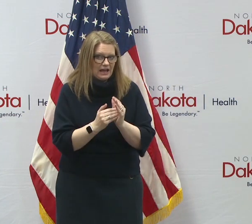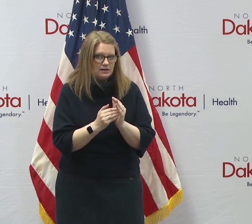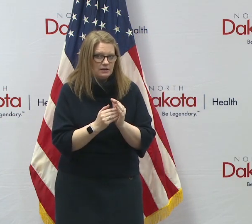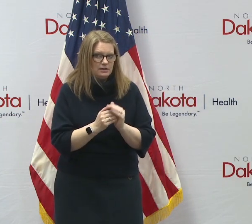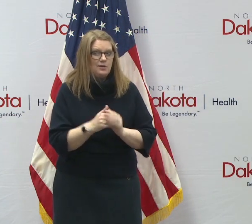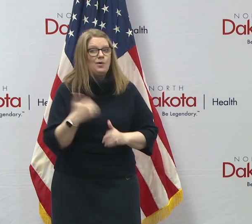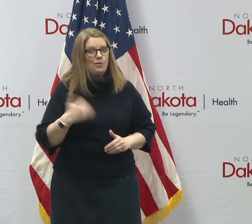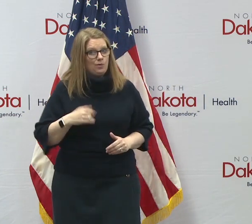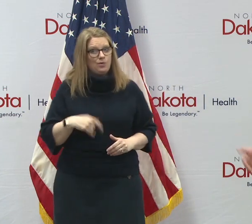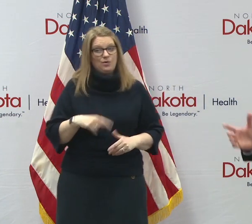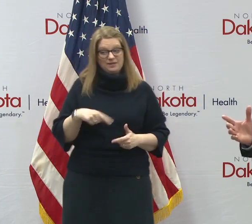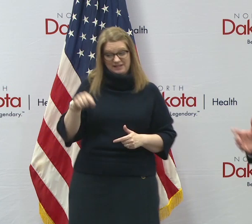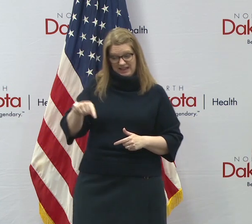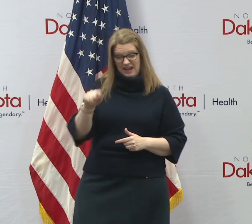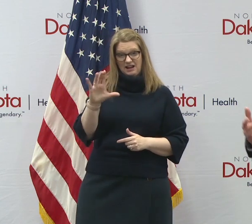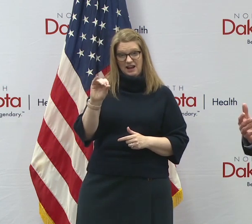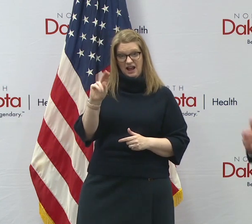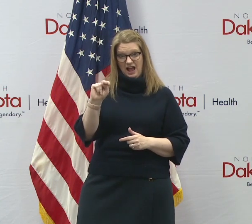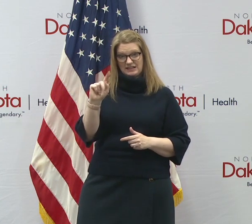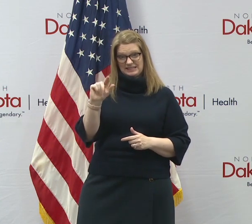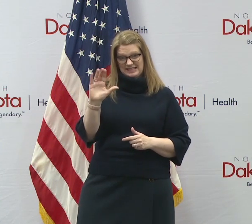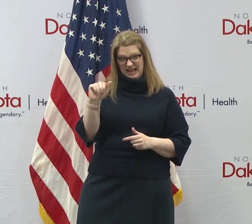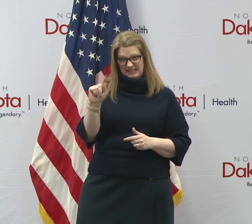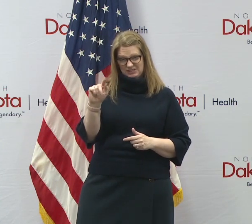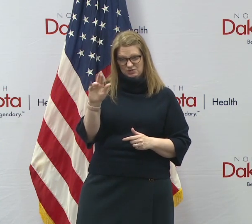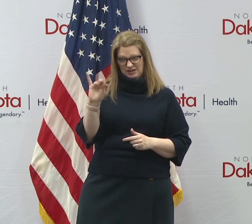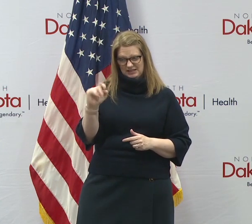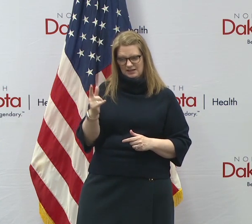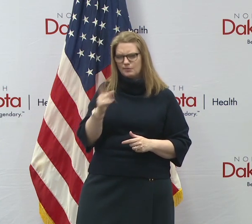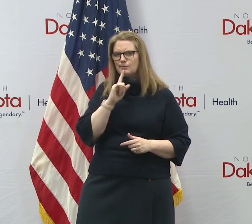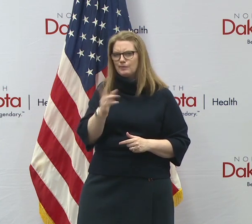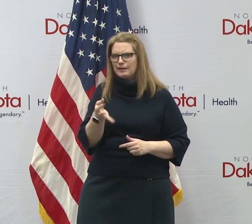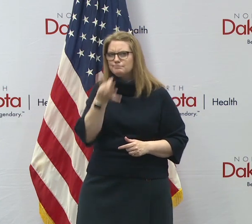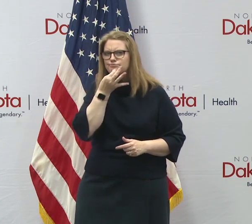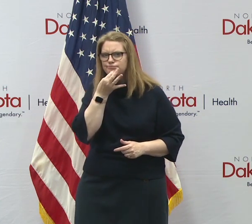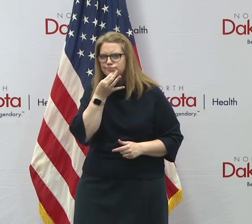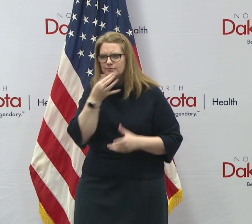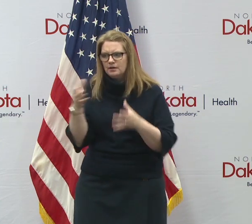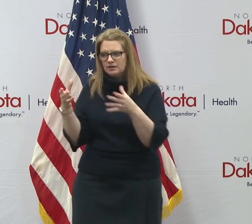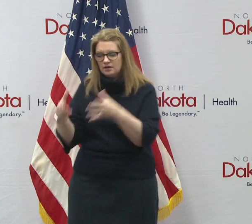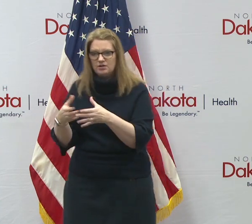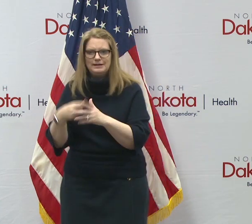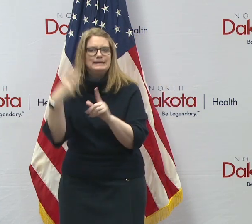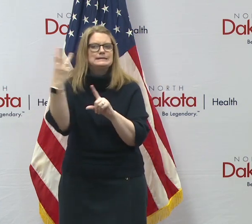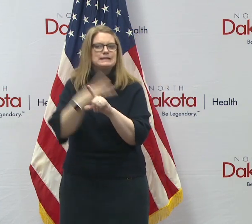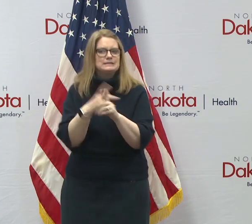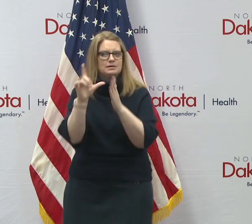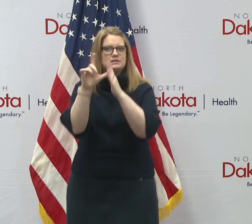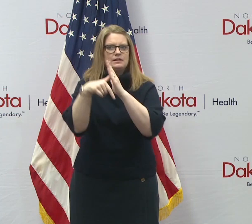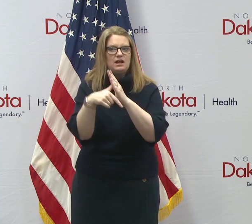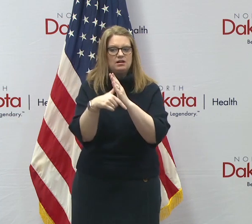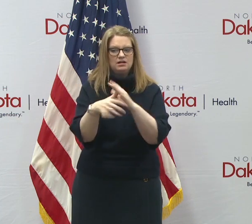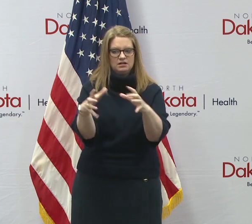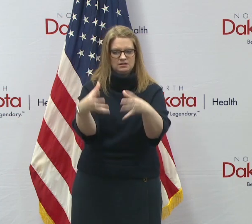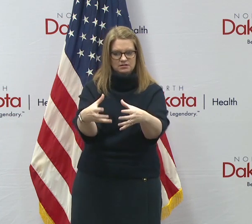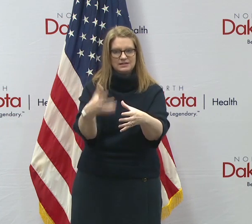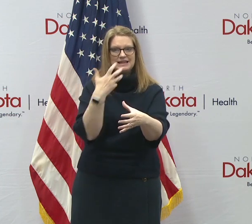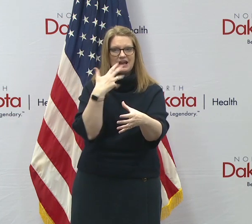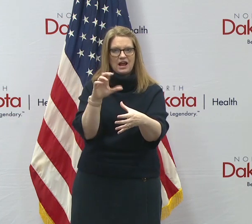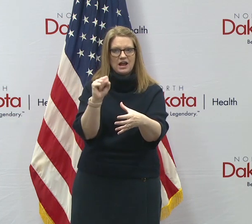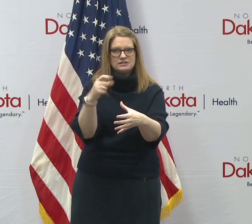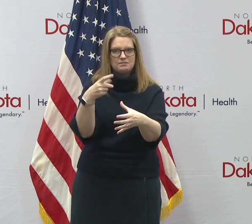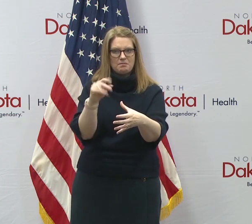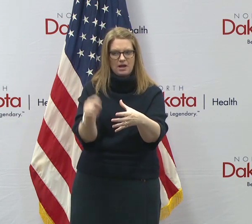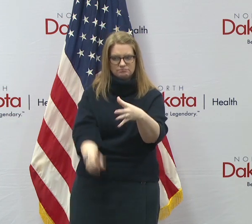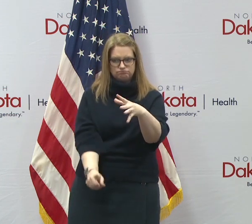contact tracing going forward because we could be six months from now and you could have a hotspot flare up. And when that hotspot flares up, we don't want to shut the whole state